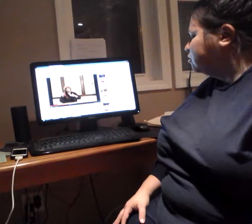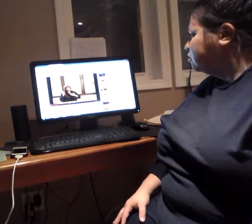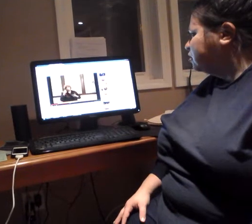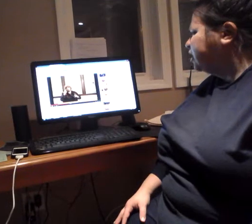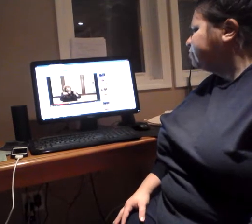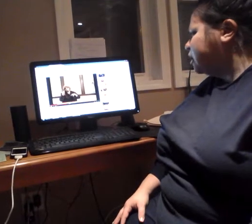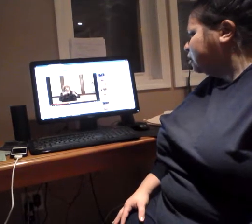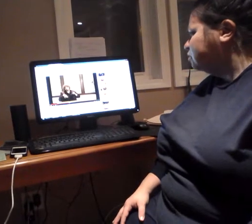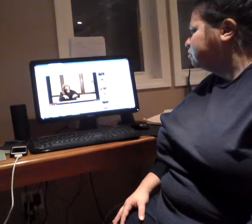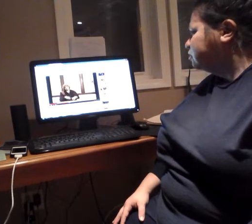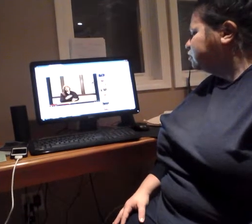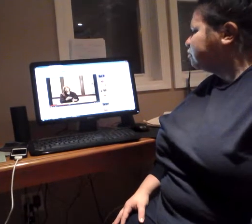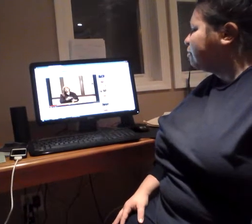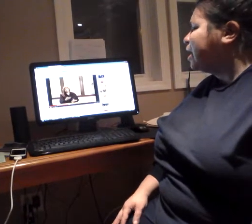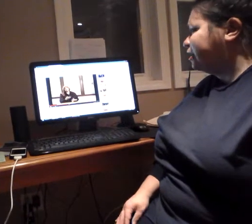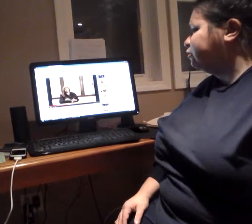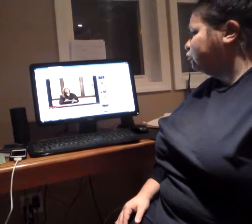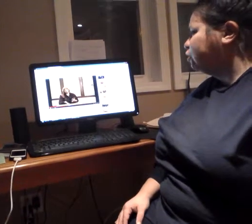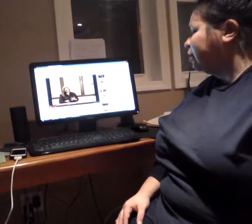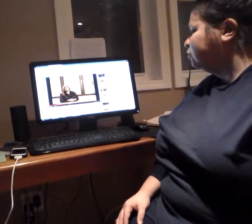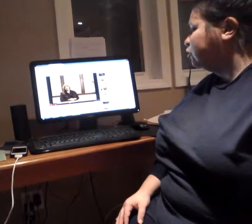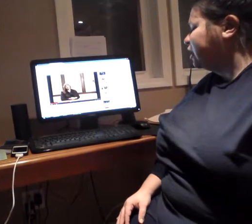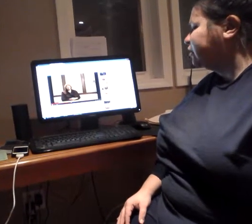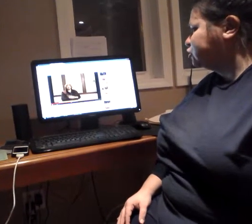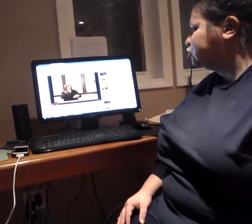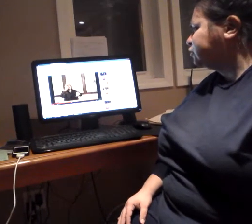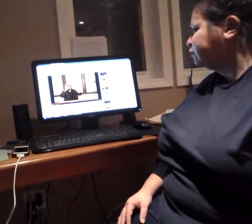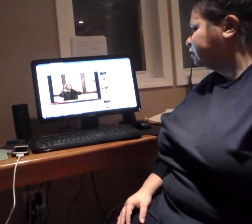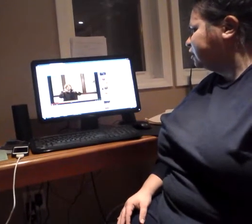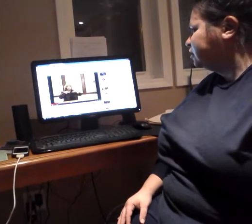email but I've learned how to search for things